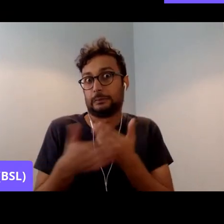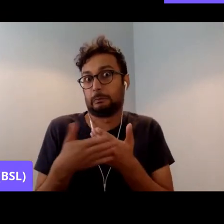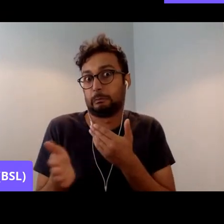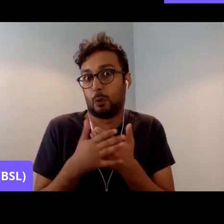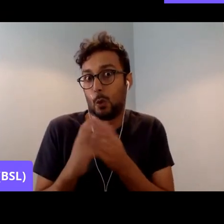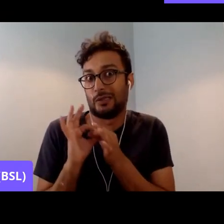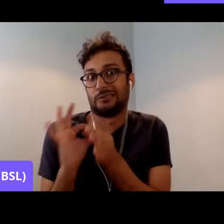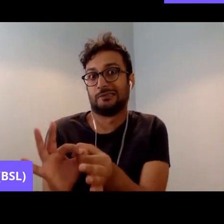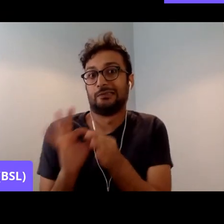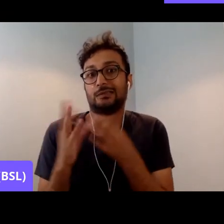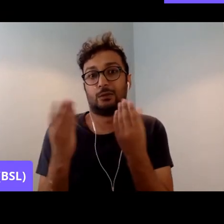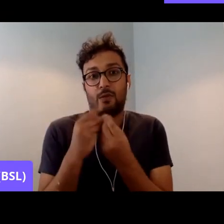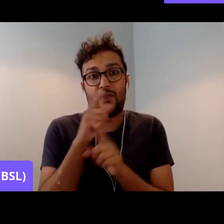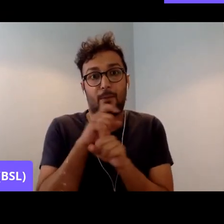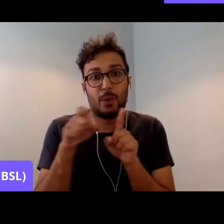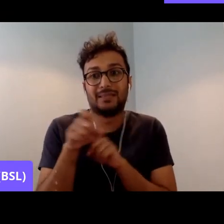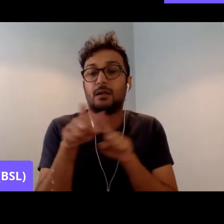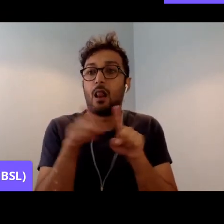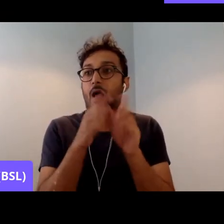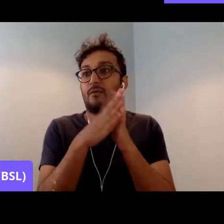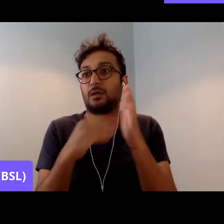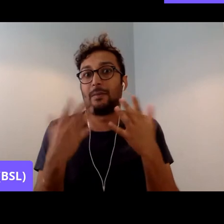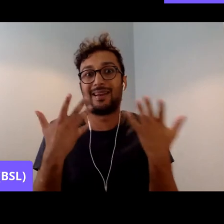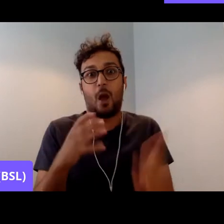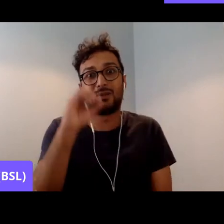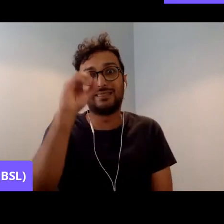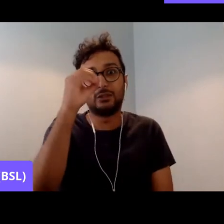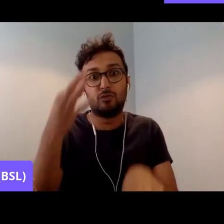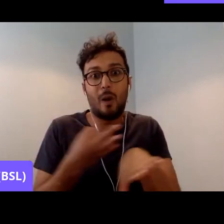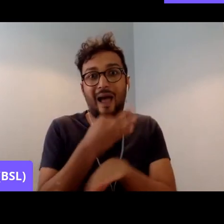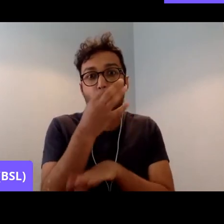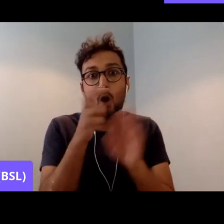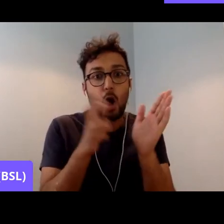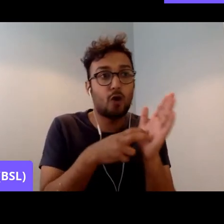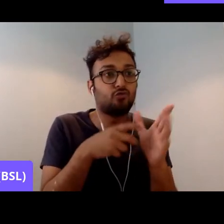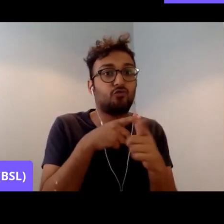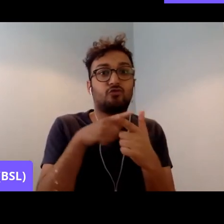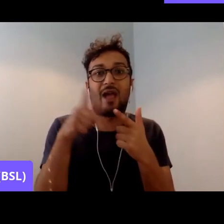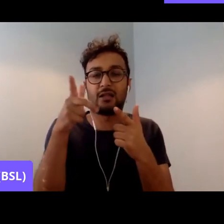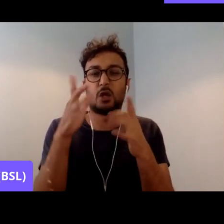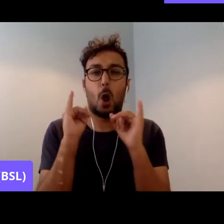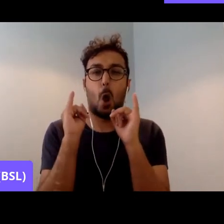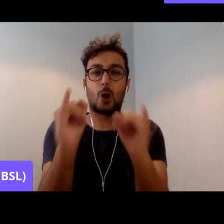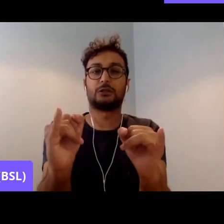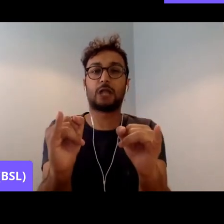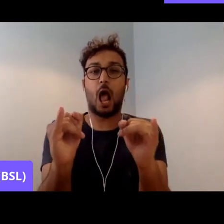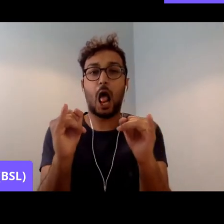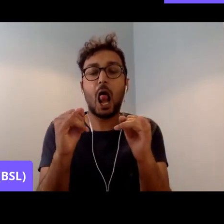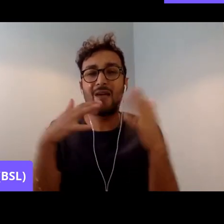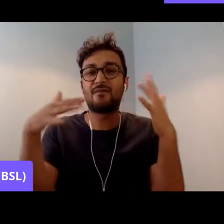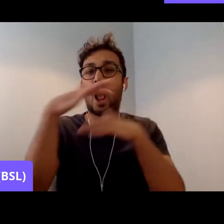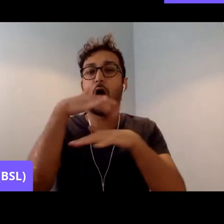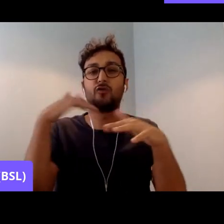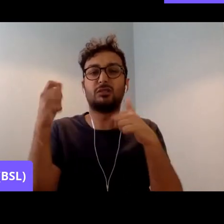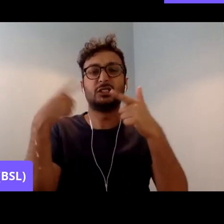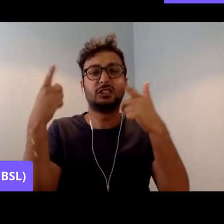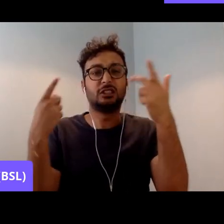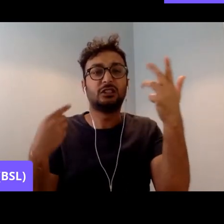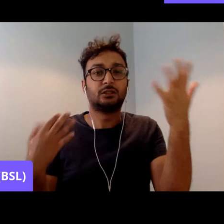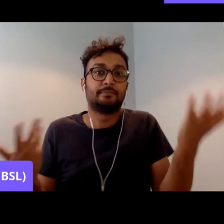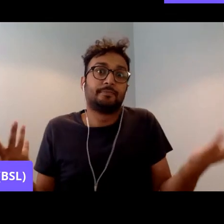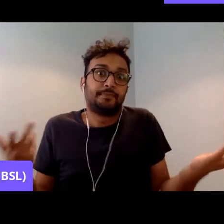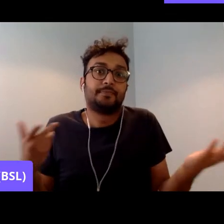contracts, the hostile environment, and so on. Um, finally, I'd like to just say that, um,